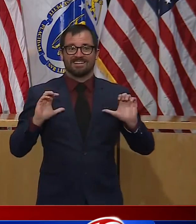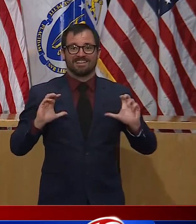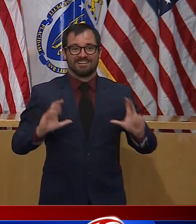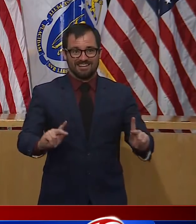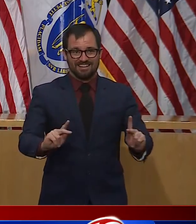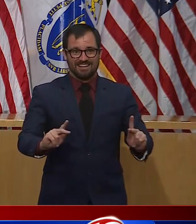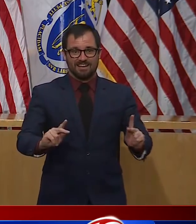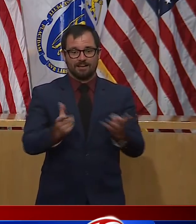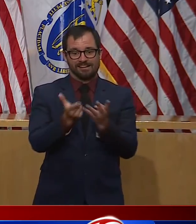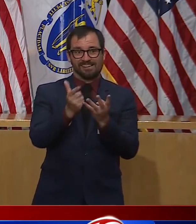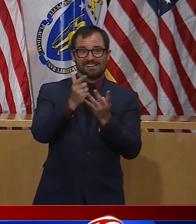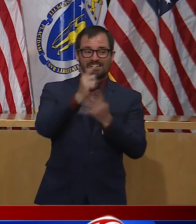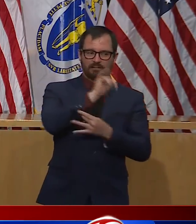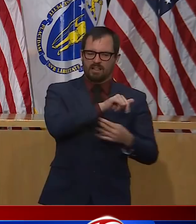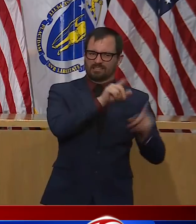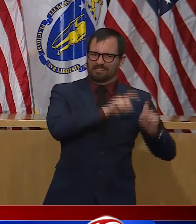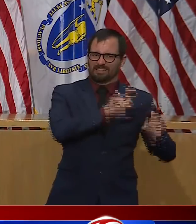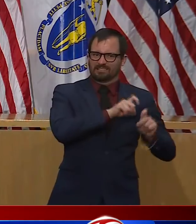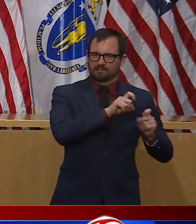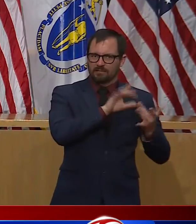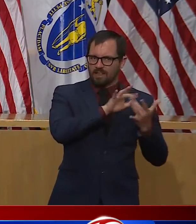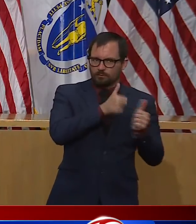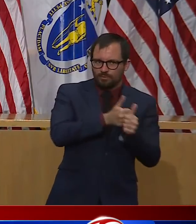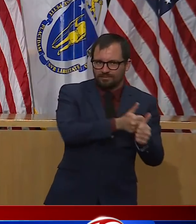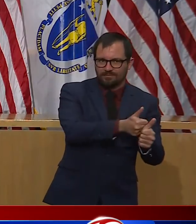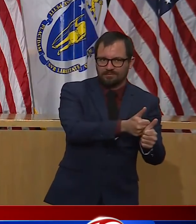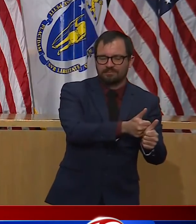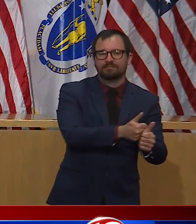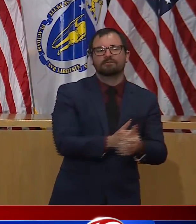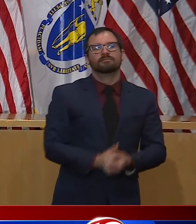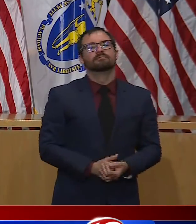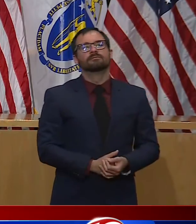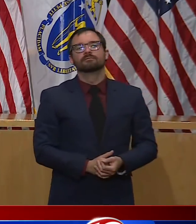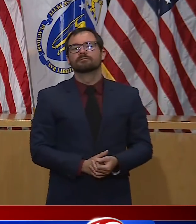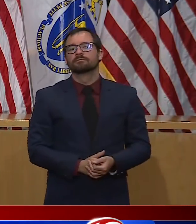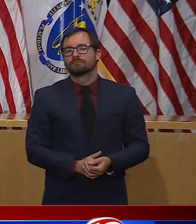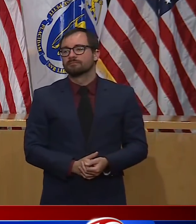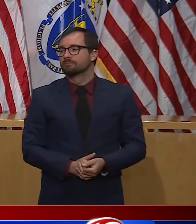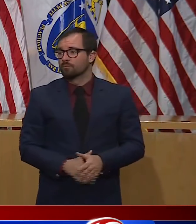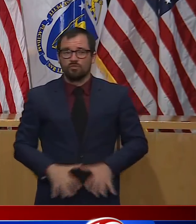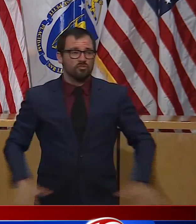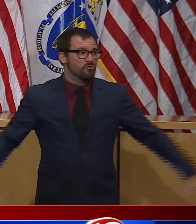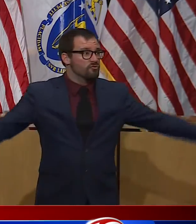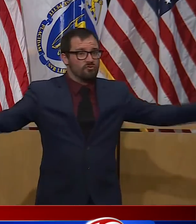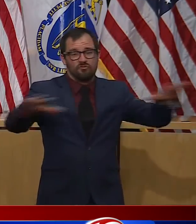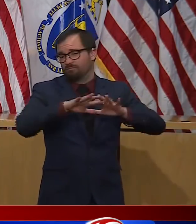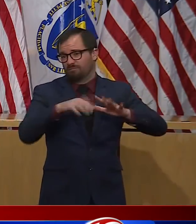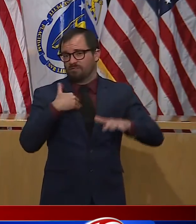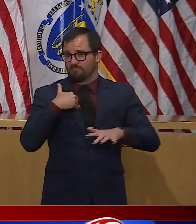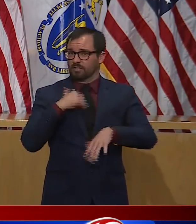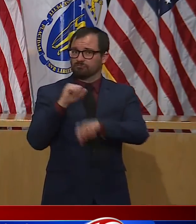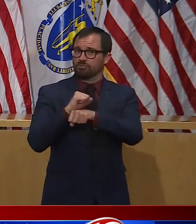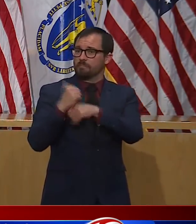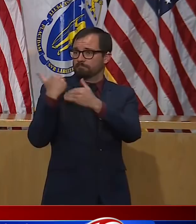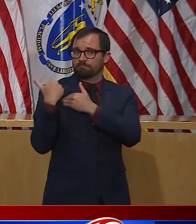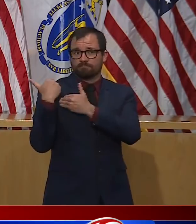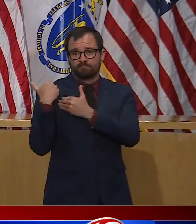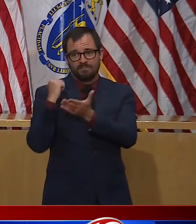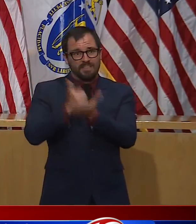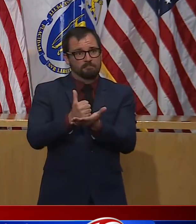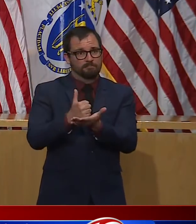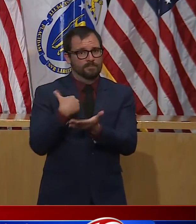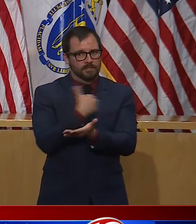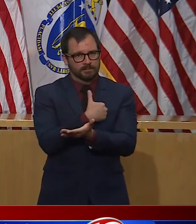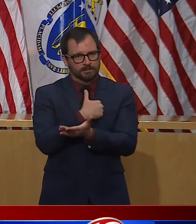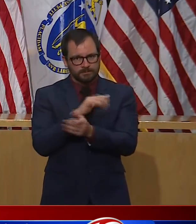And as a result, positive case rates are moving in the right direction and hospitalizations are down. The public health metrics